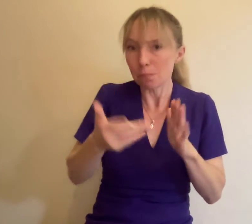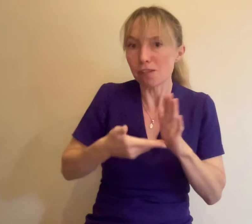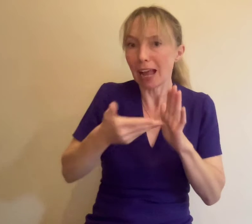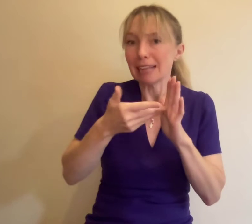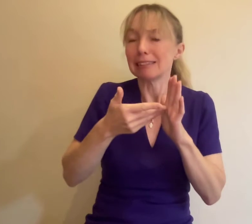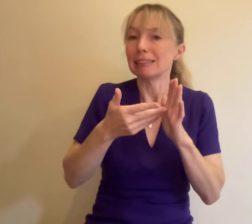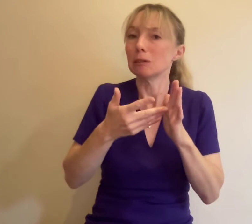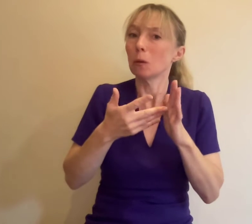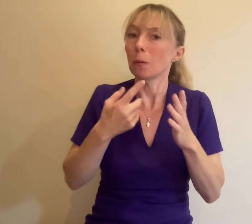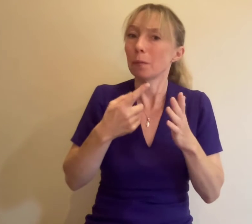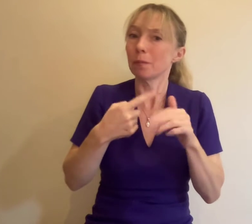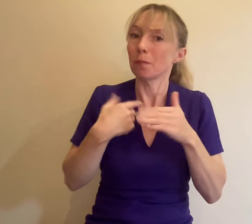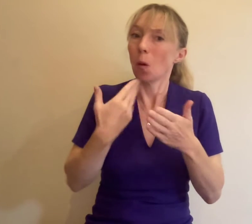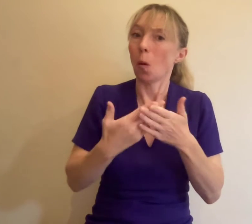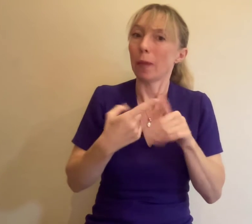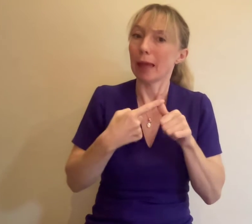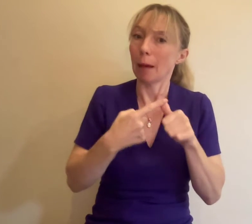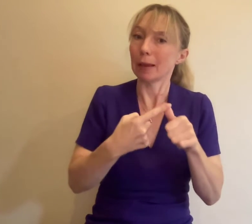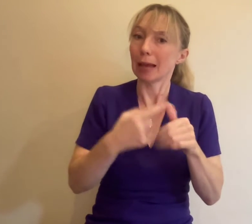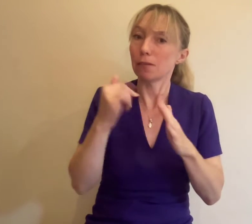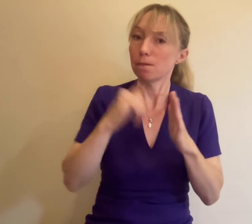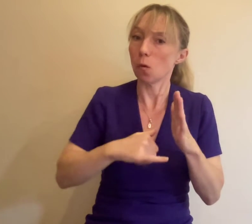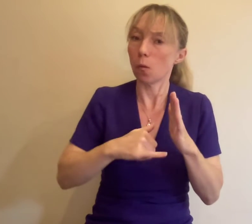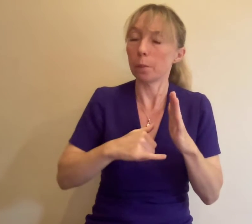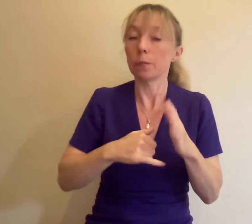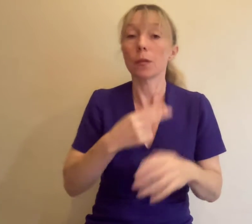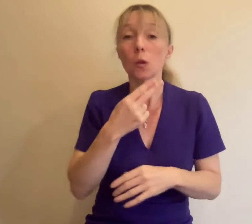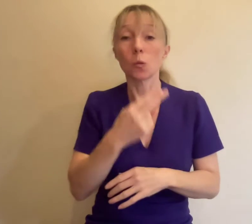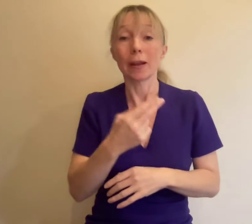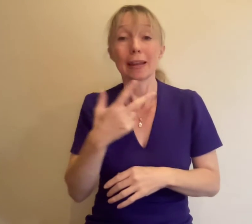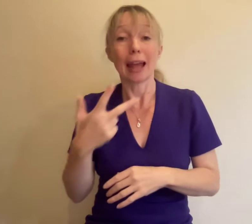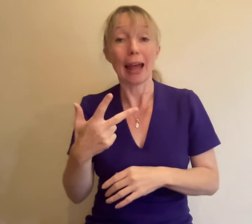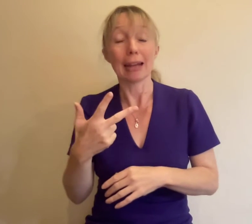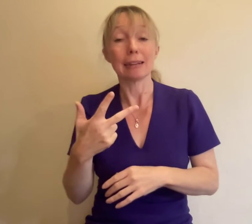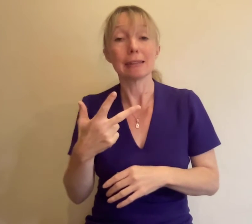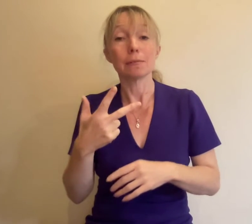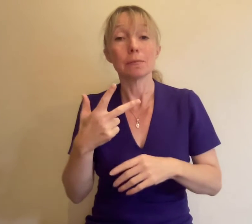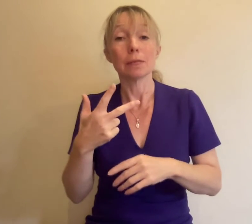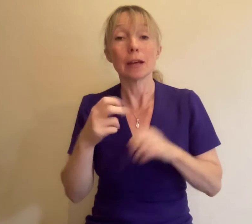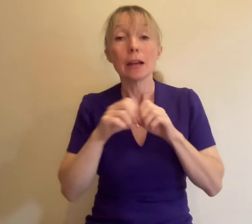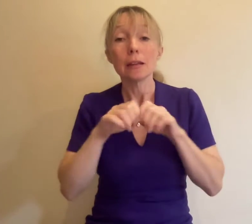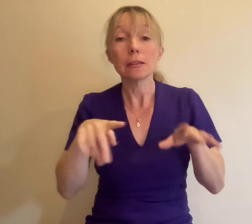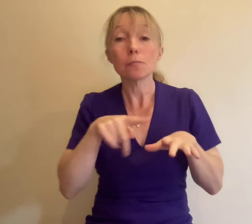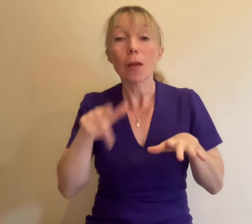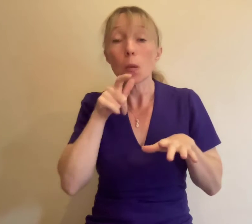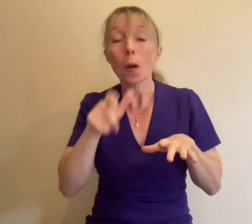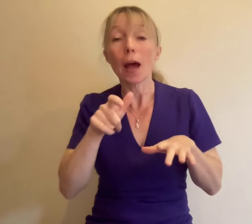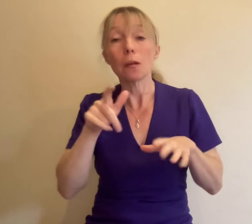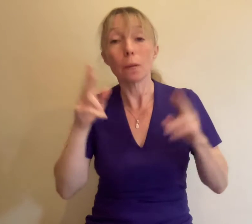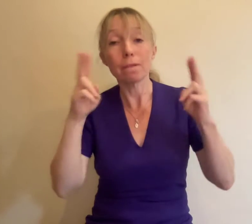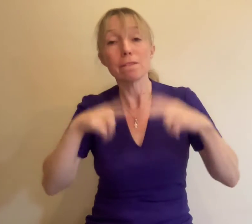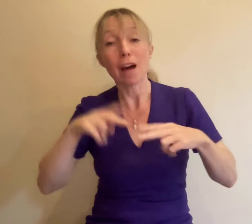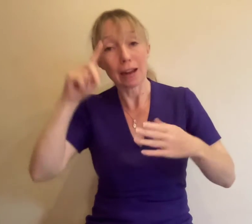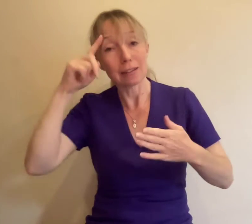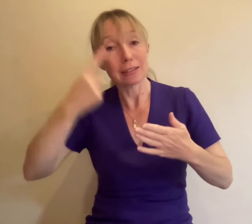28. Spread the Word will make final decisions on eligibility and perform due diligence checks on interview candidates